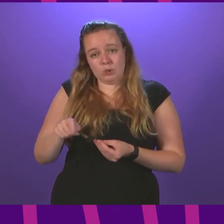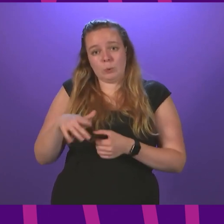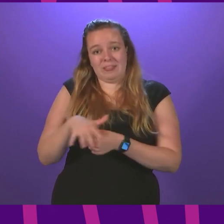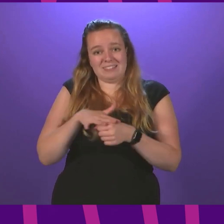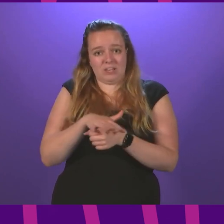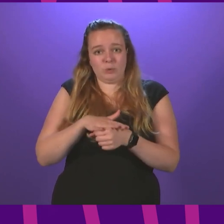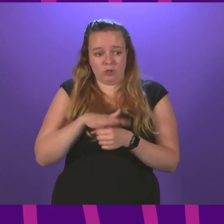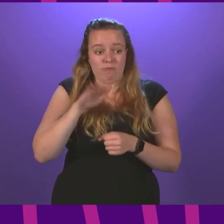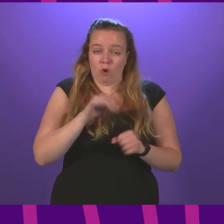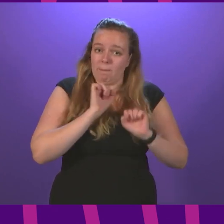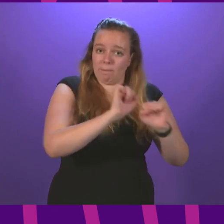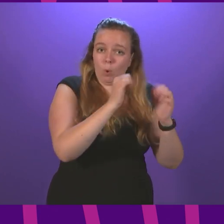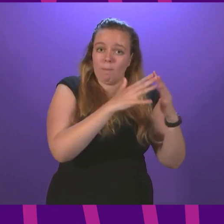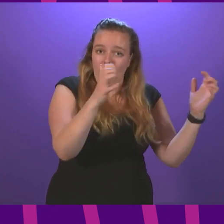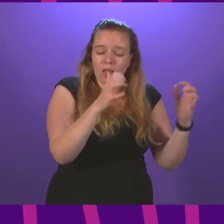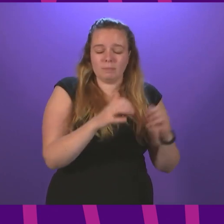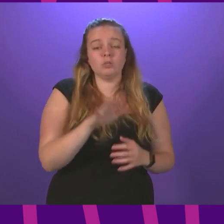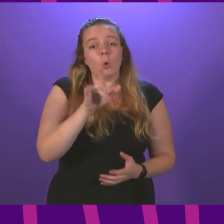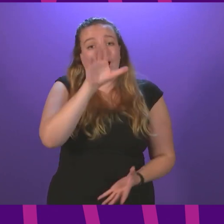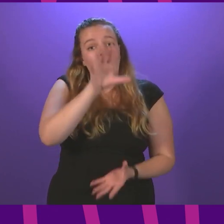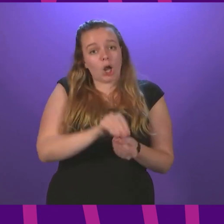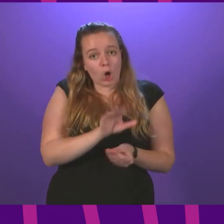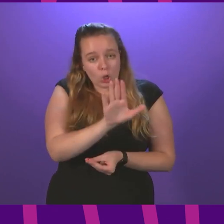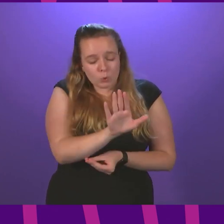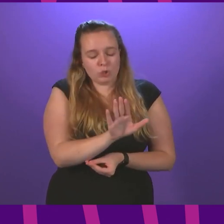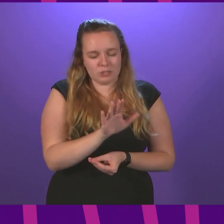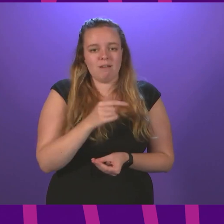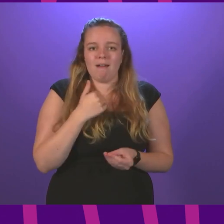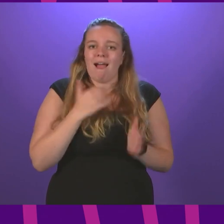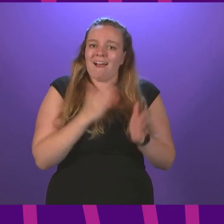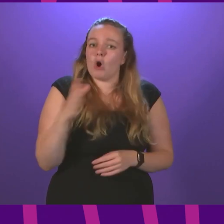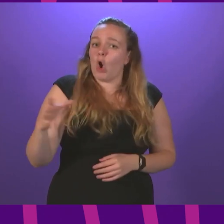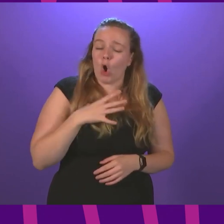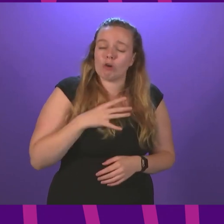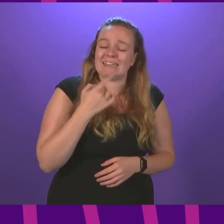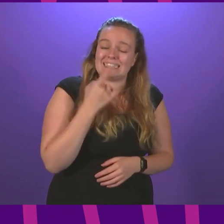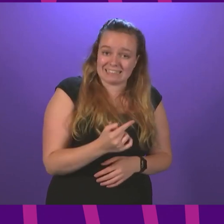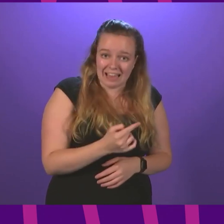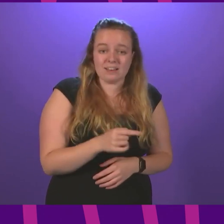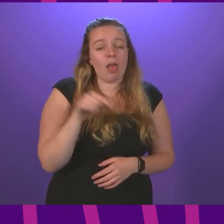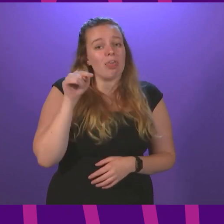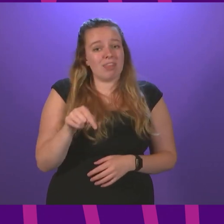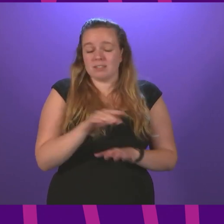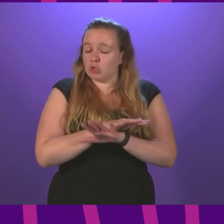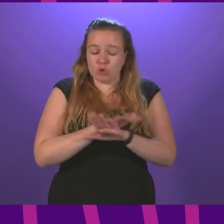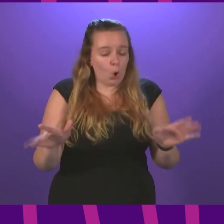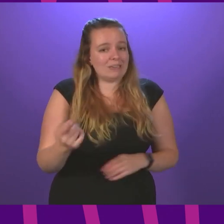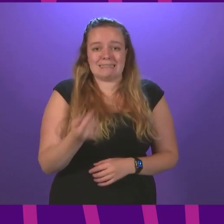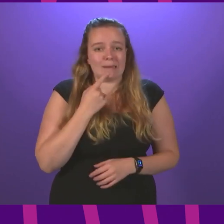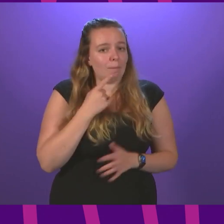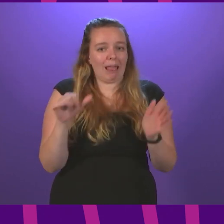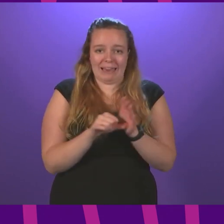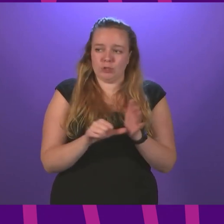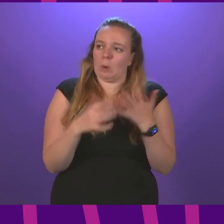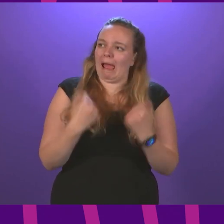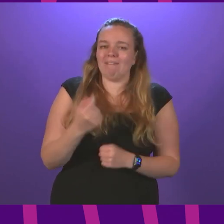situation from this own parliament. So in conclusion, presiding officer, I have already said that this is far from a simple issue with a